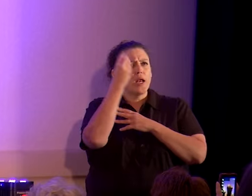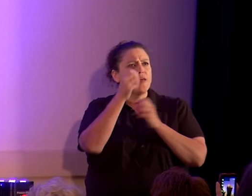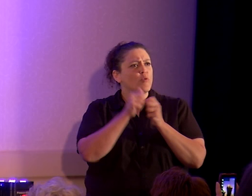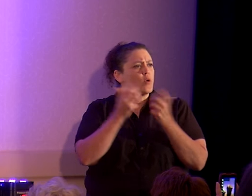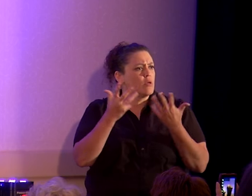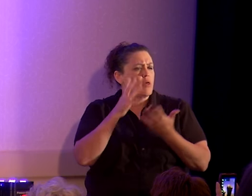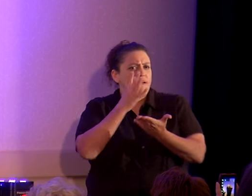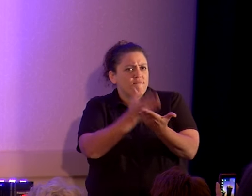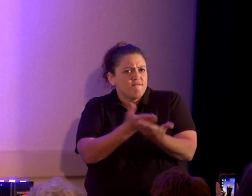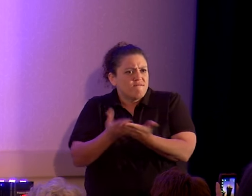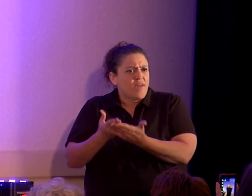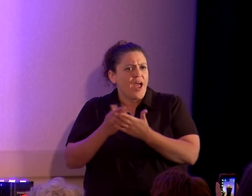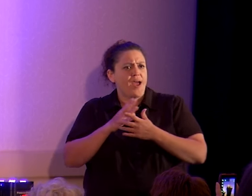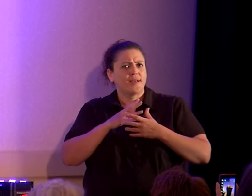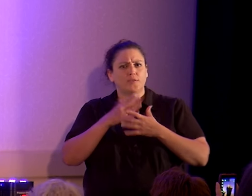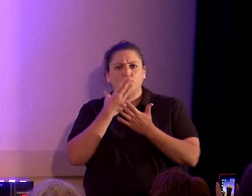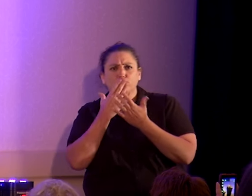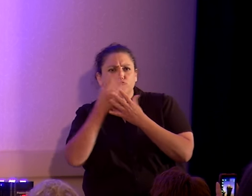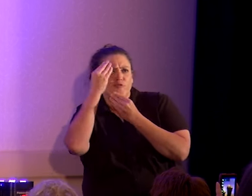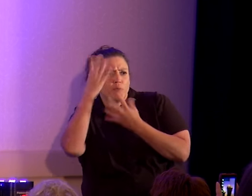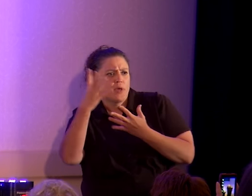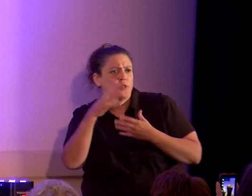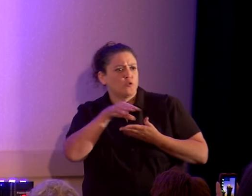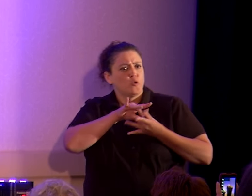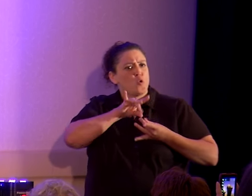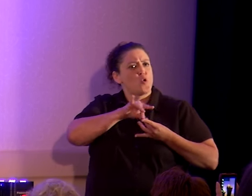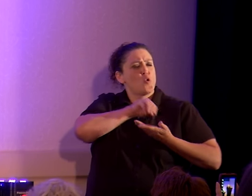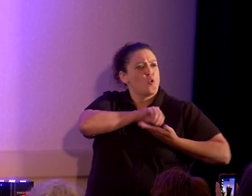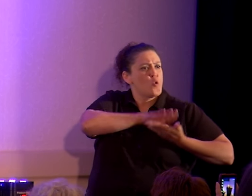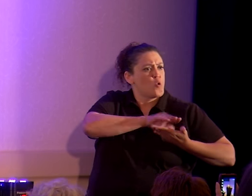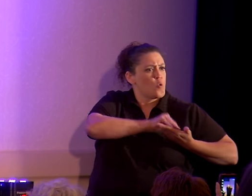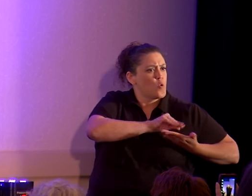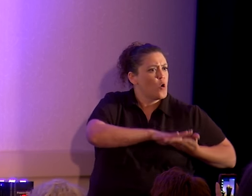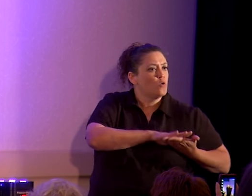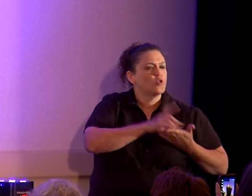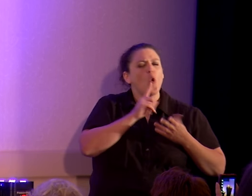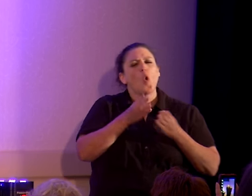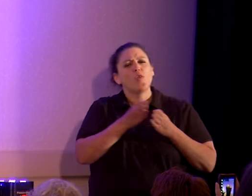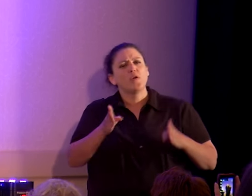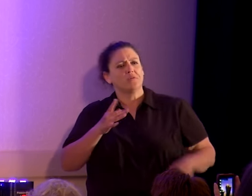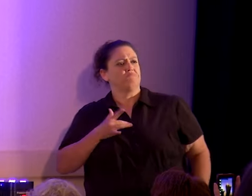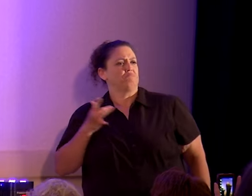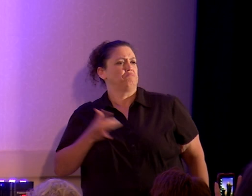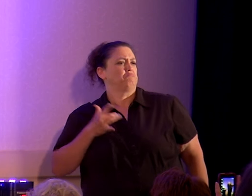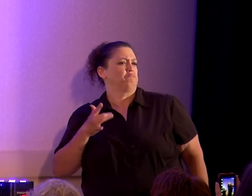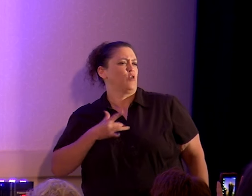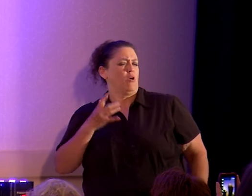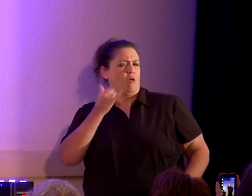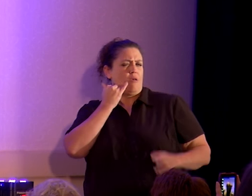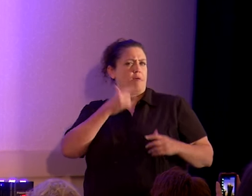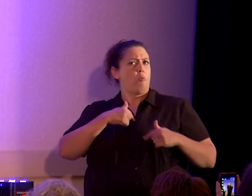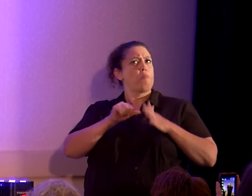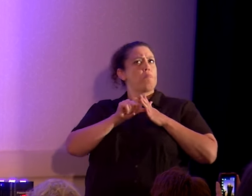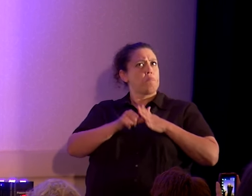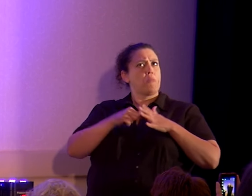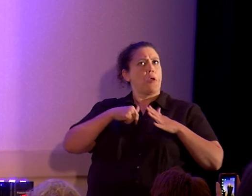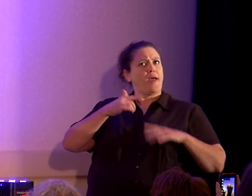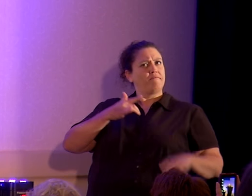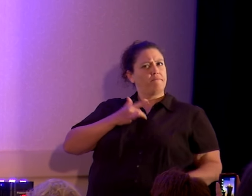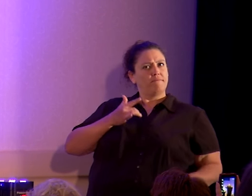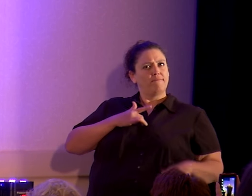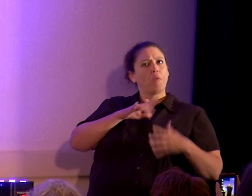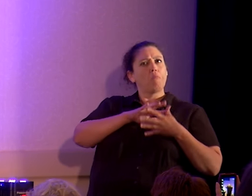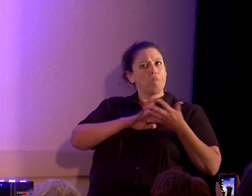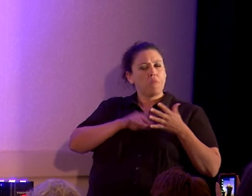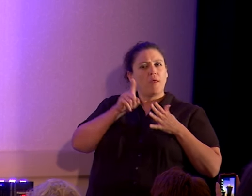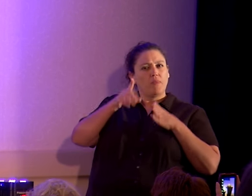information? Did they take good notes? Or are they taking away an impression? And if the impression that they're left with is that this